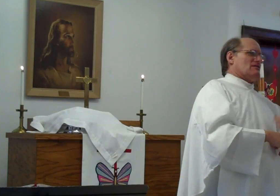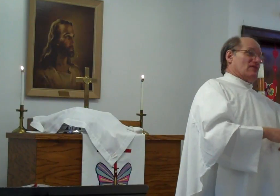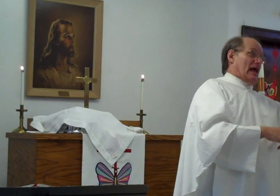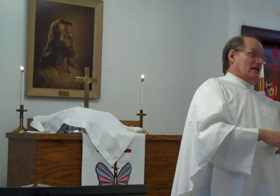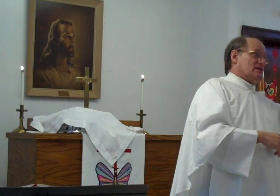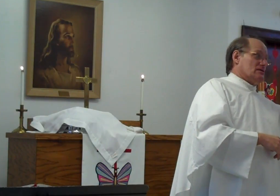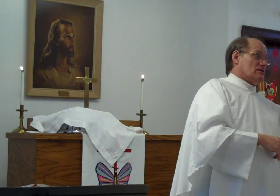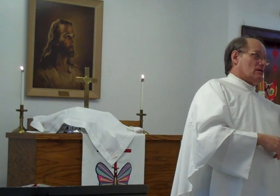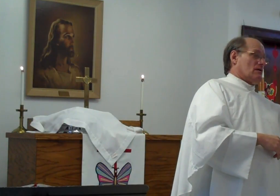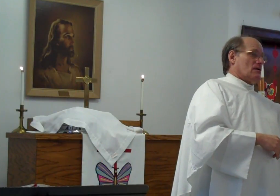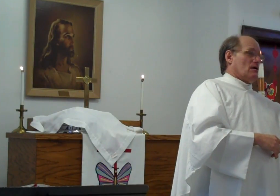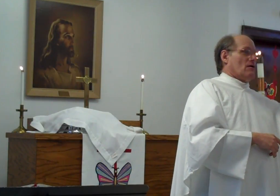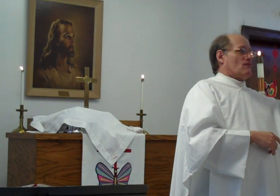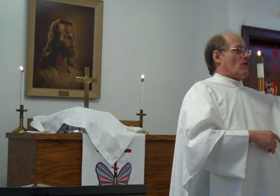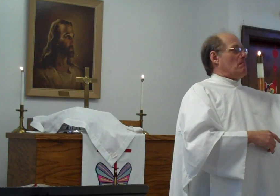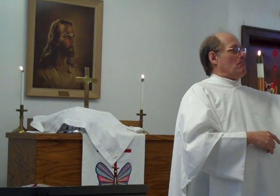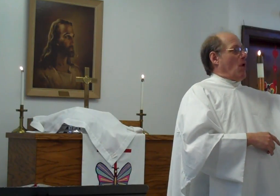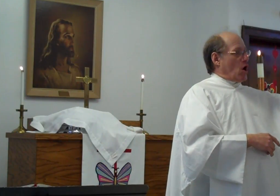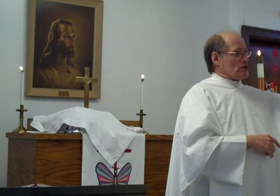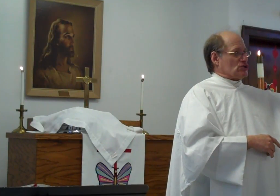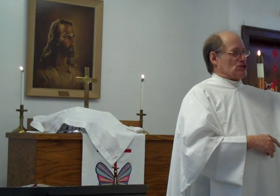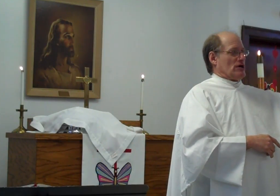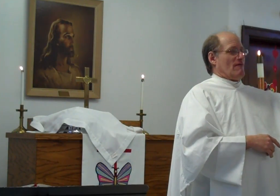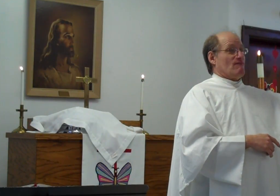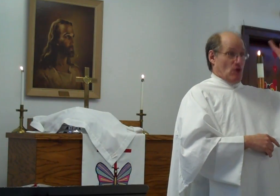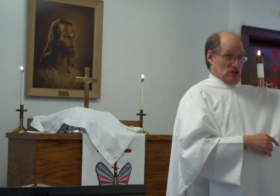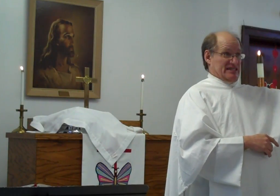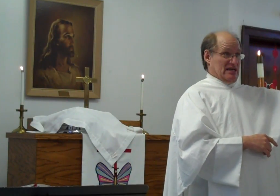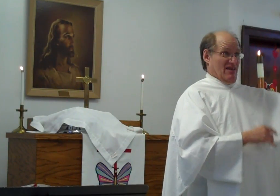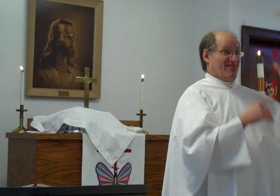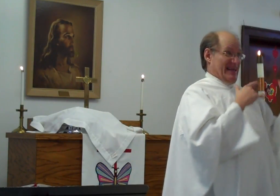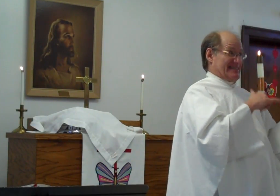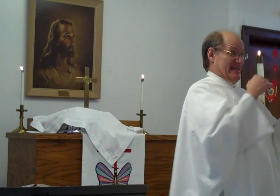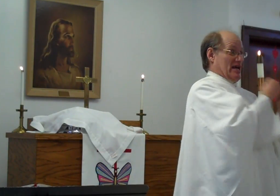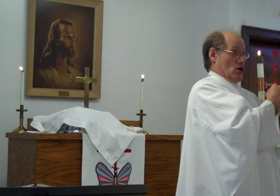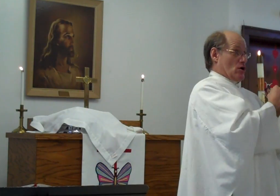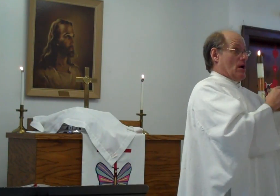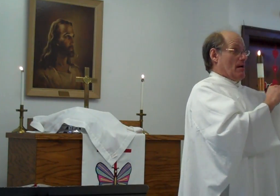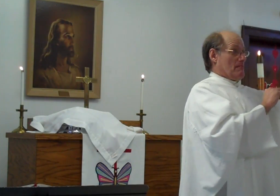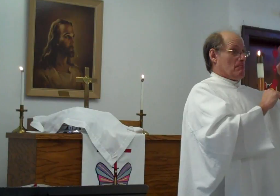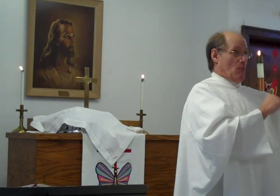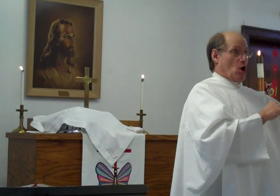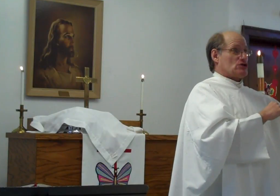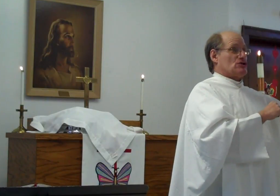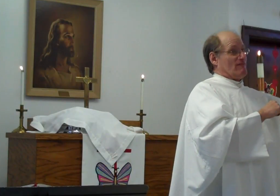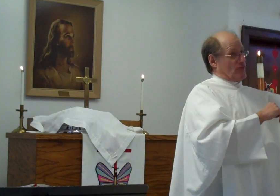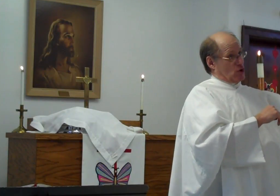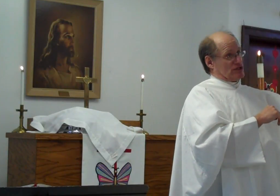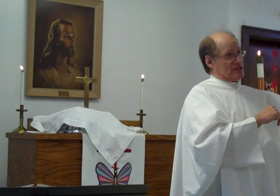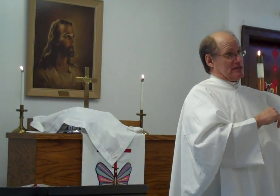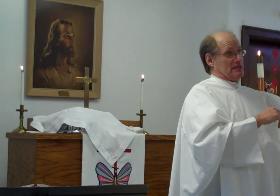of Lent, from March 1st, this year, March 1st,